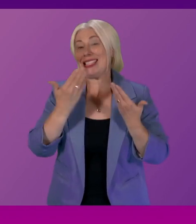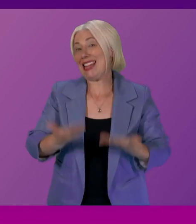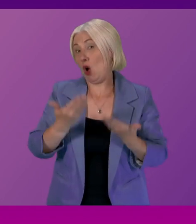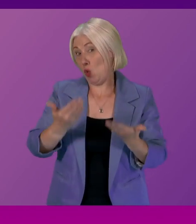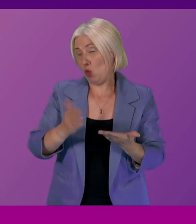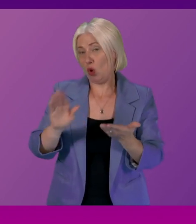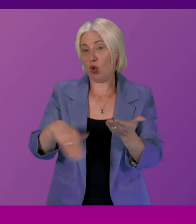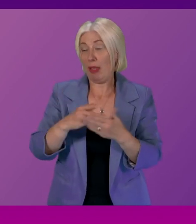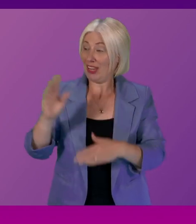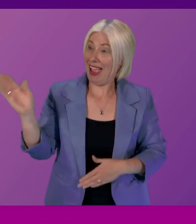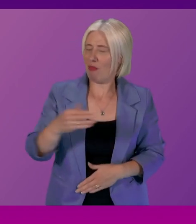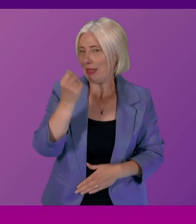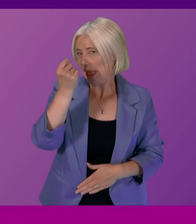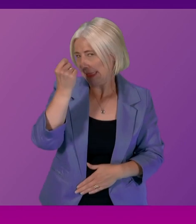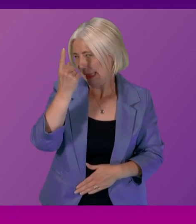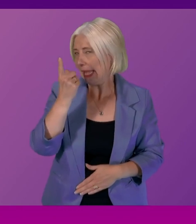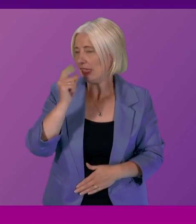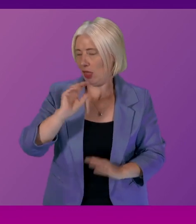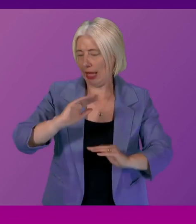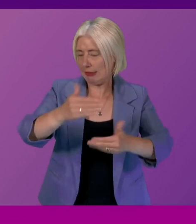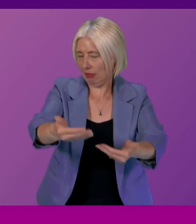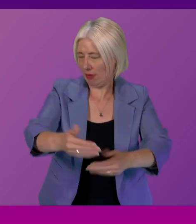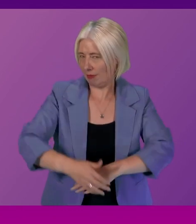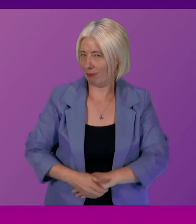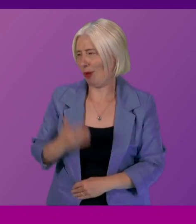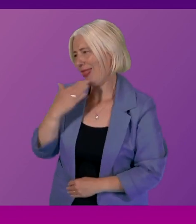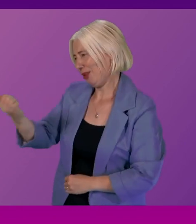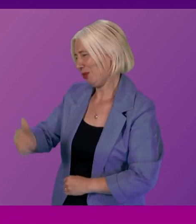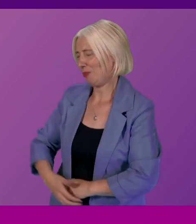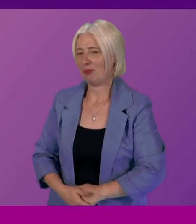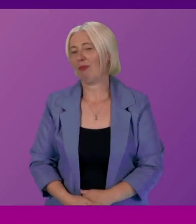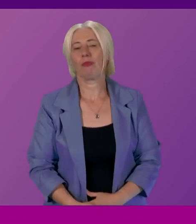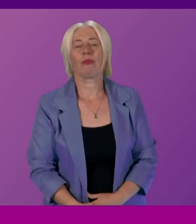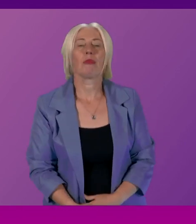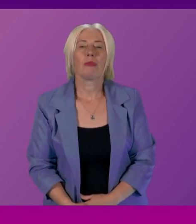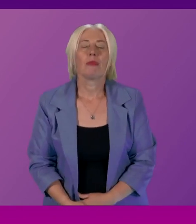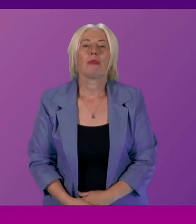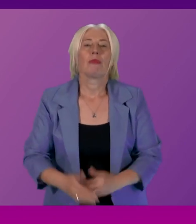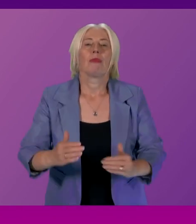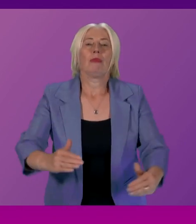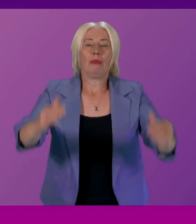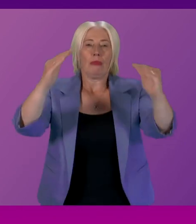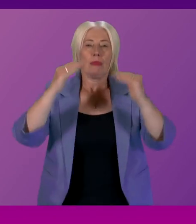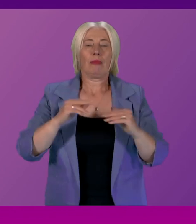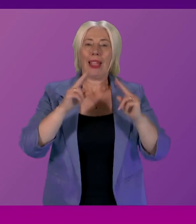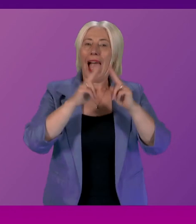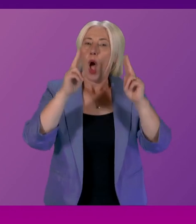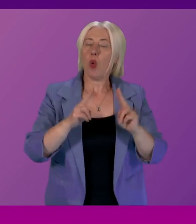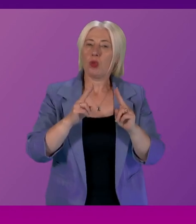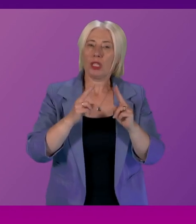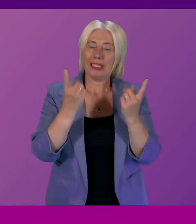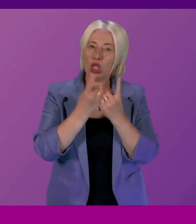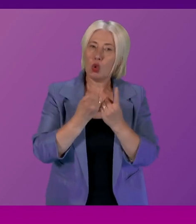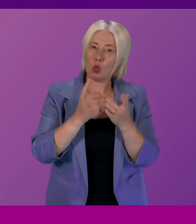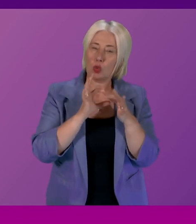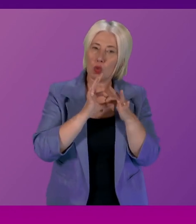understood and delivered upon Thank you Mr Minister Thanks very much I'm now going to move on to housing related issues I'm going to call